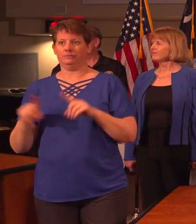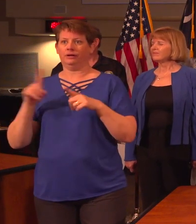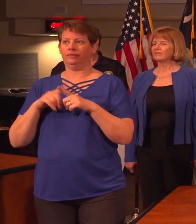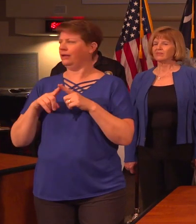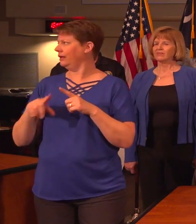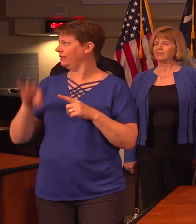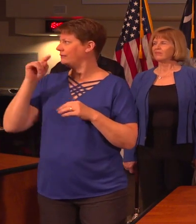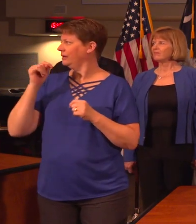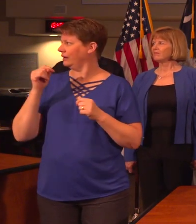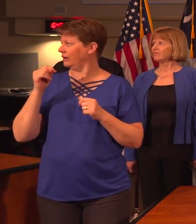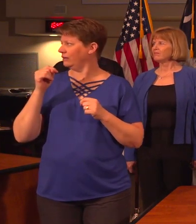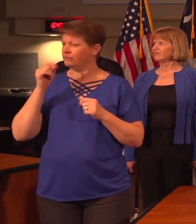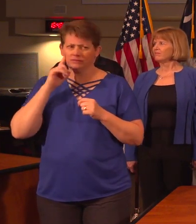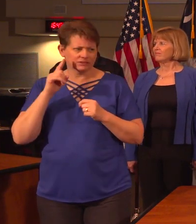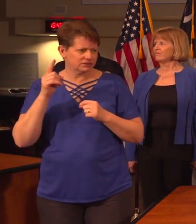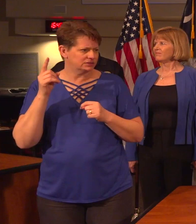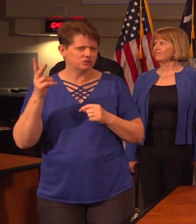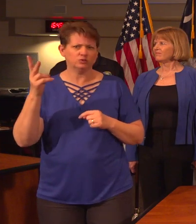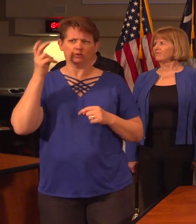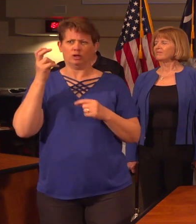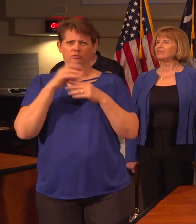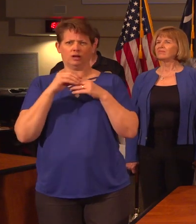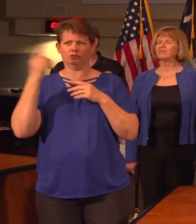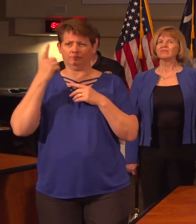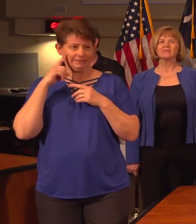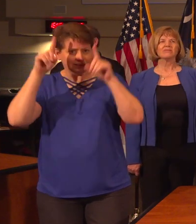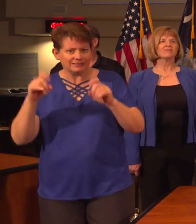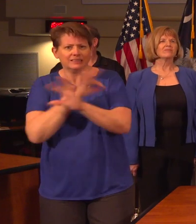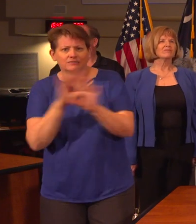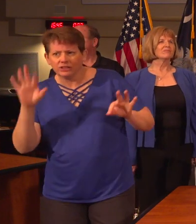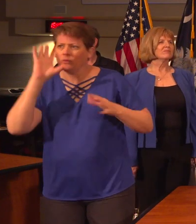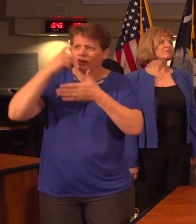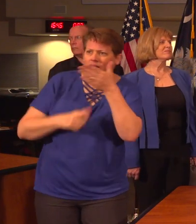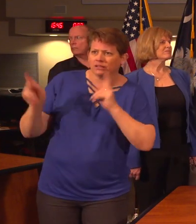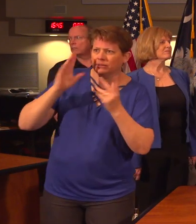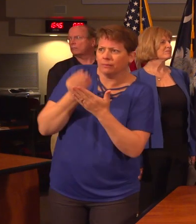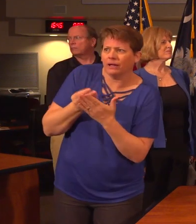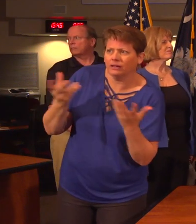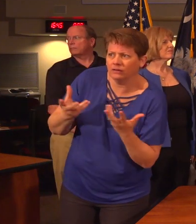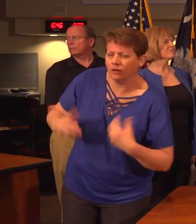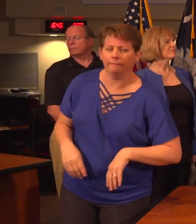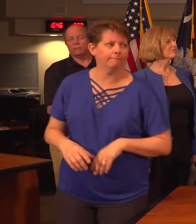find out the total is about, I think, $200. Is the test free, or will it cost some folks some money?